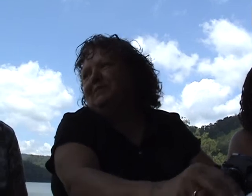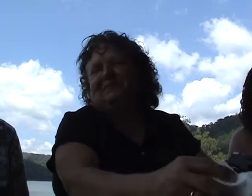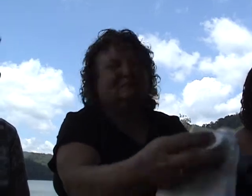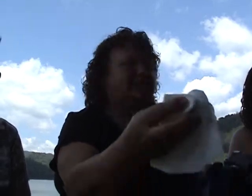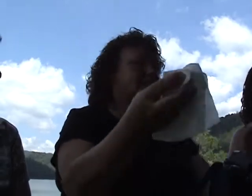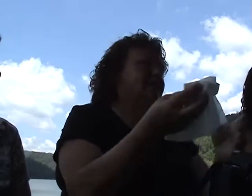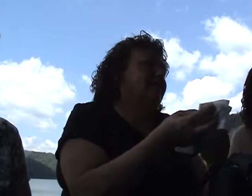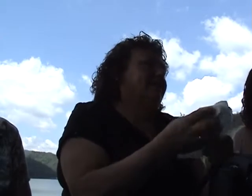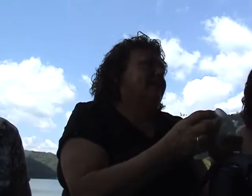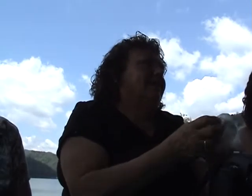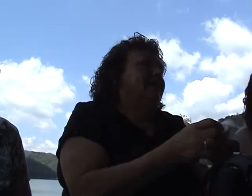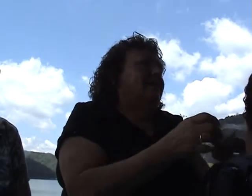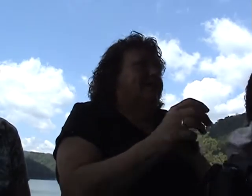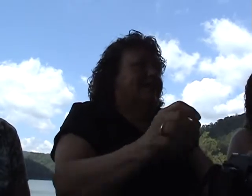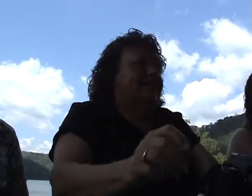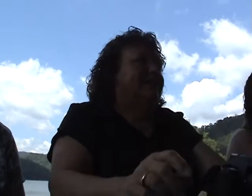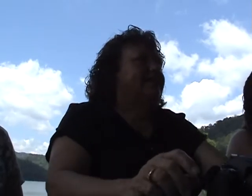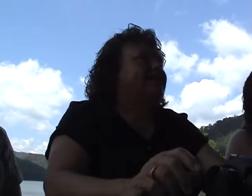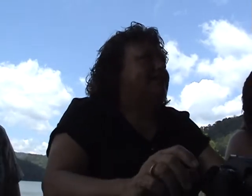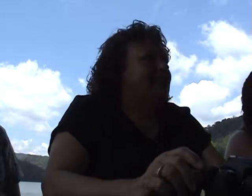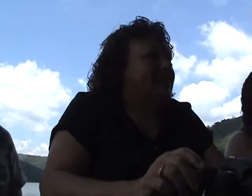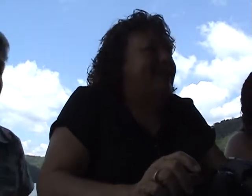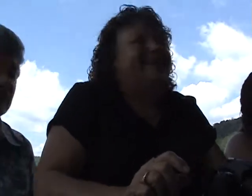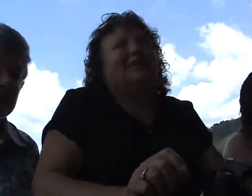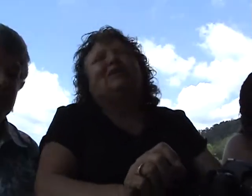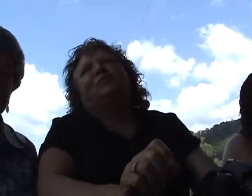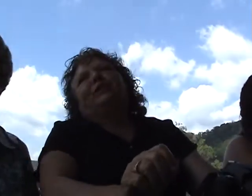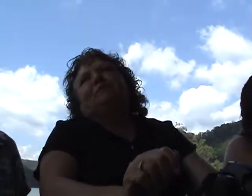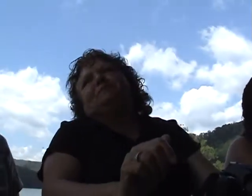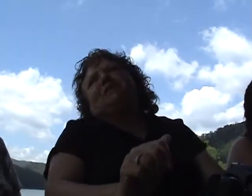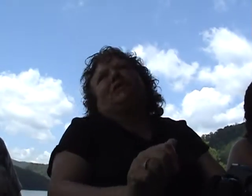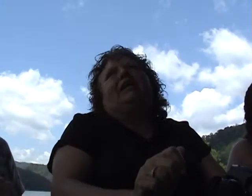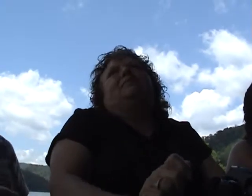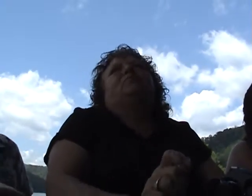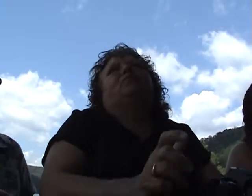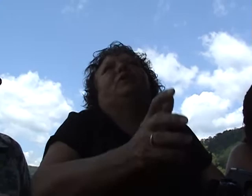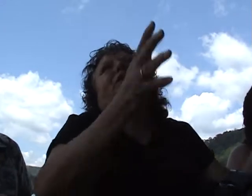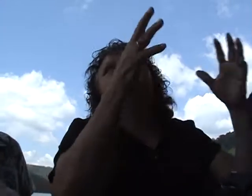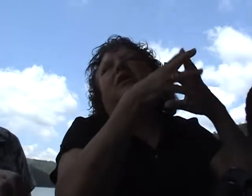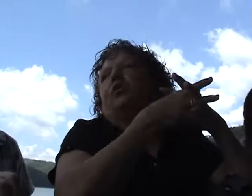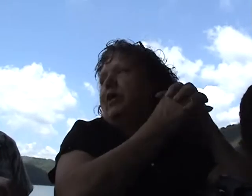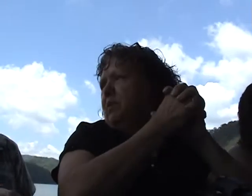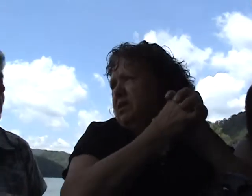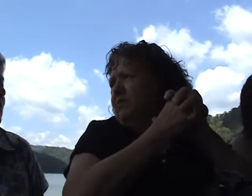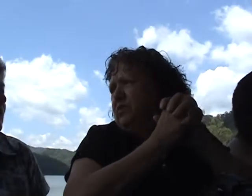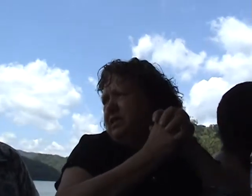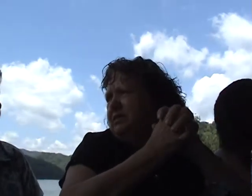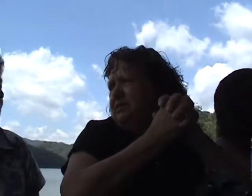I've seen one flying around here. Did you? Well, okay, when Grandma lived with us,